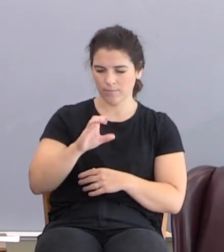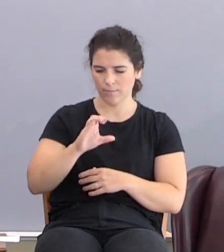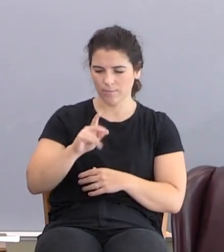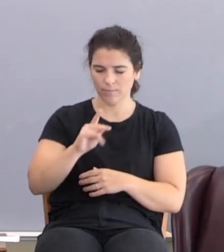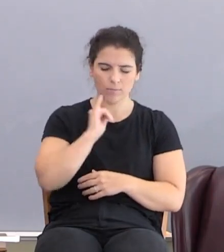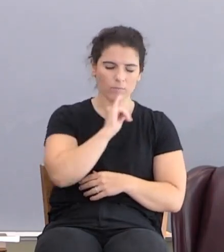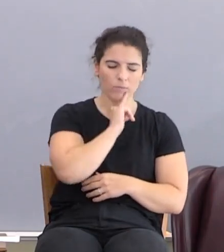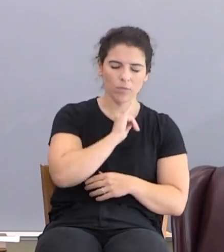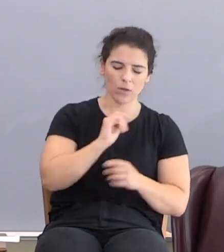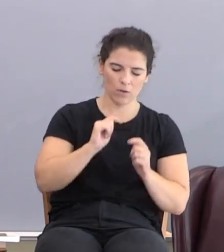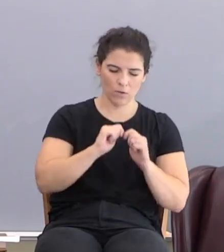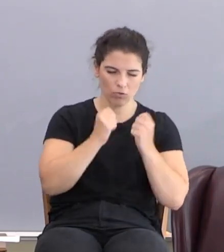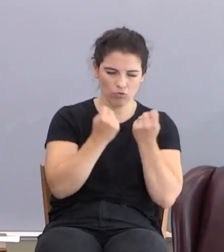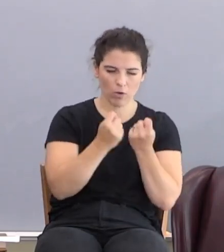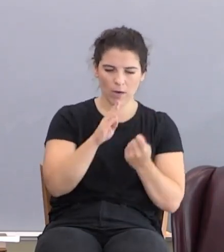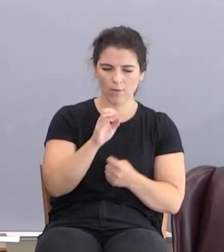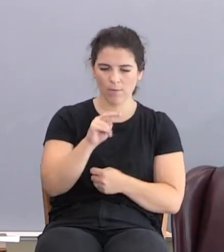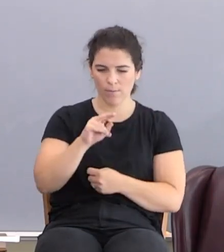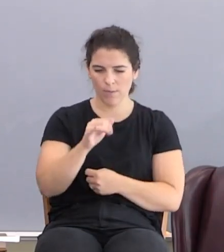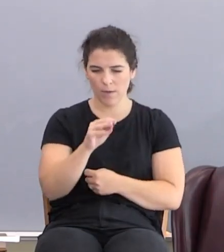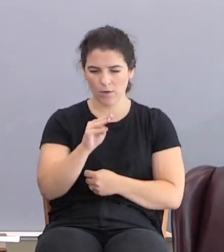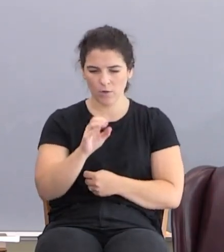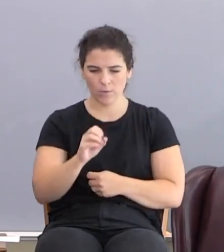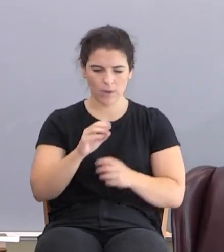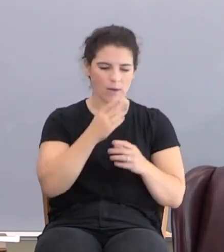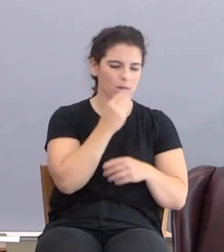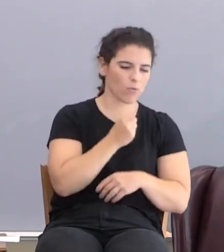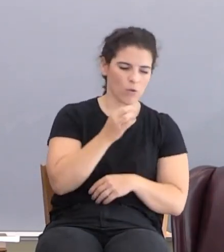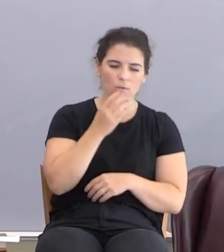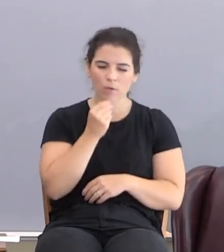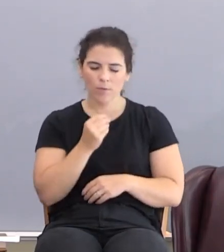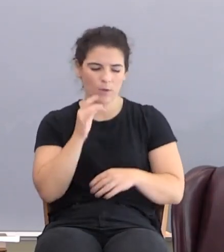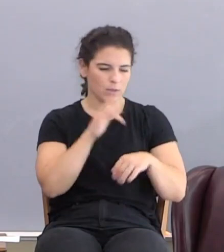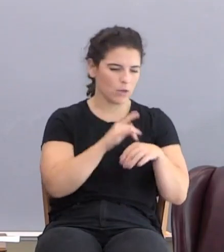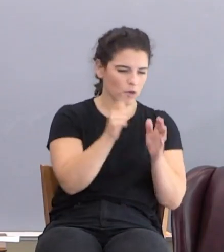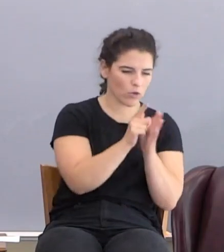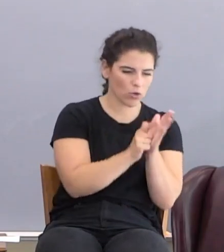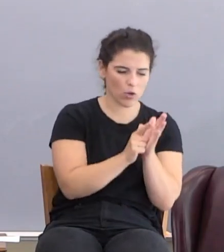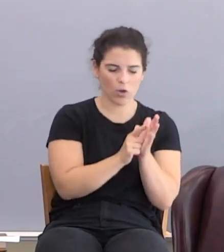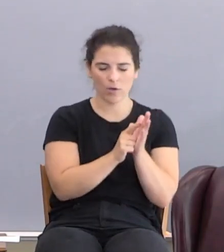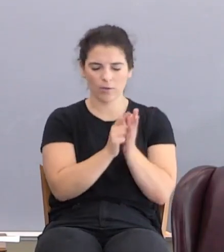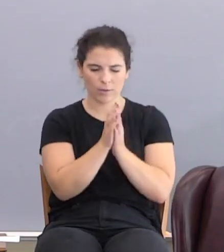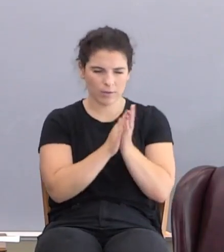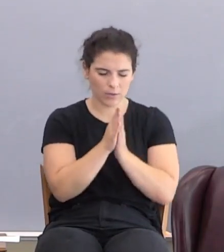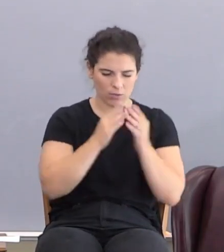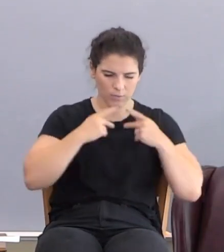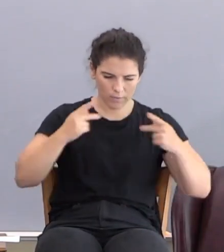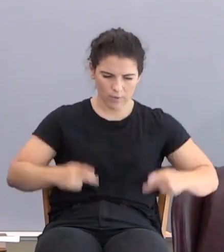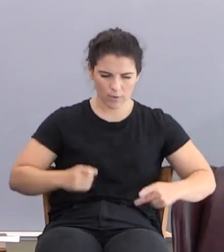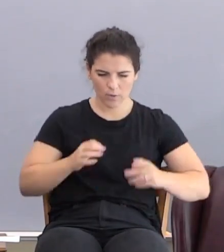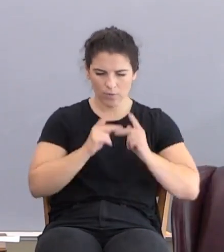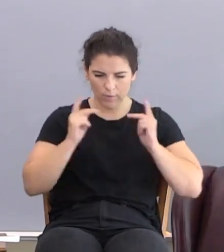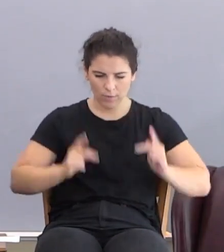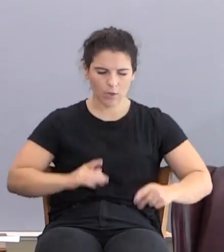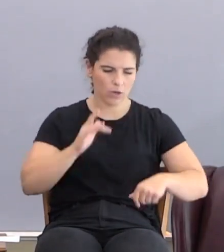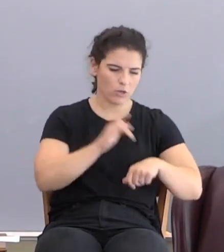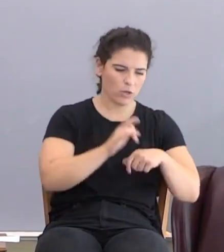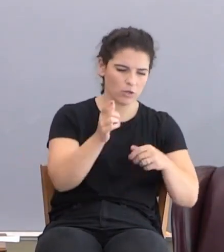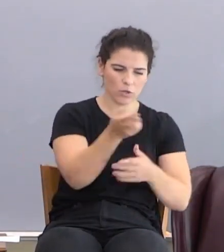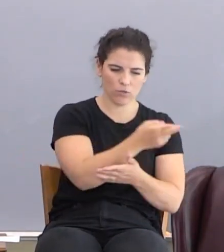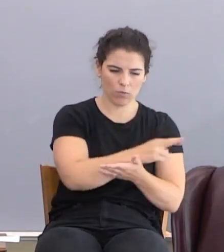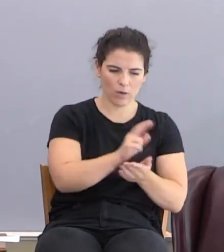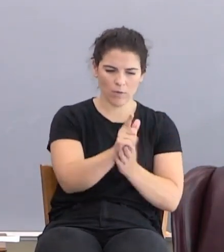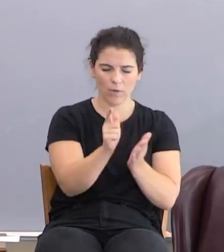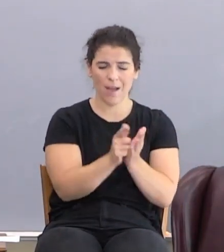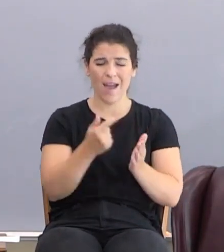Benjamin, a Hebrew of the Hebrew, as touching the law, a Pharisee, concerning zeal, persecuting the church, touching righteousness within the law. He said, I've got